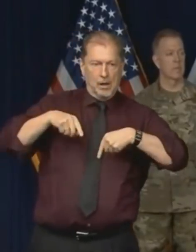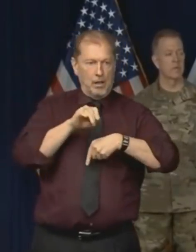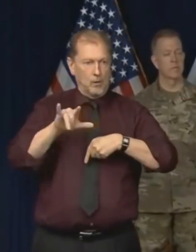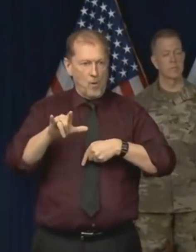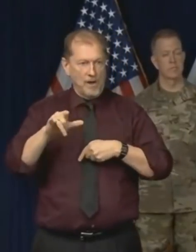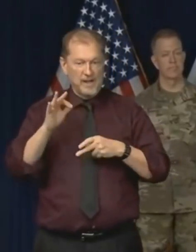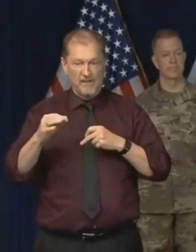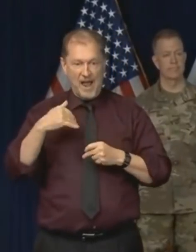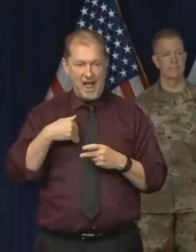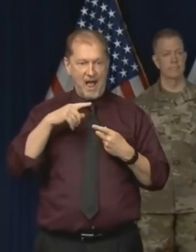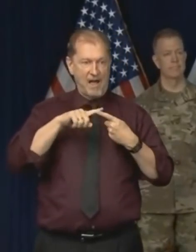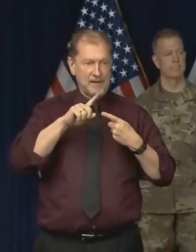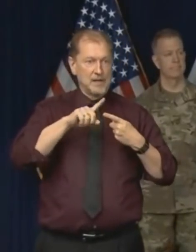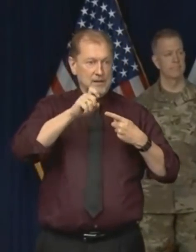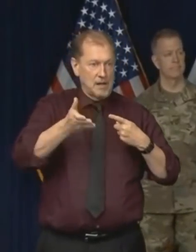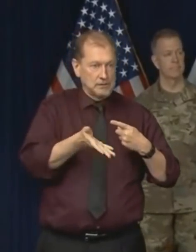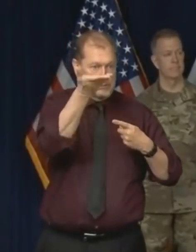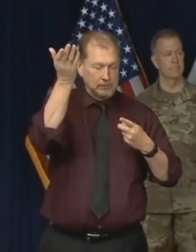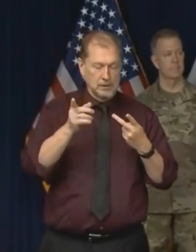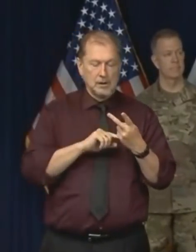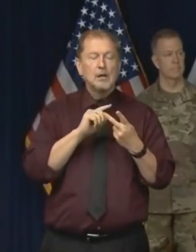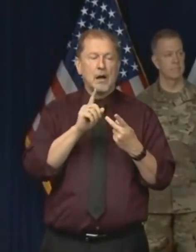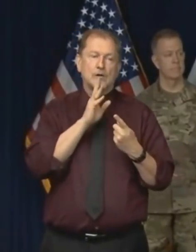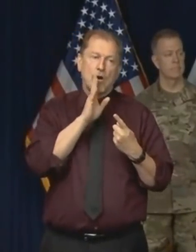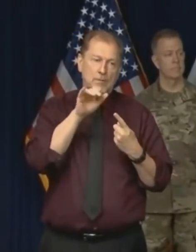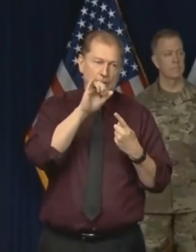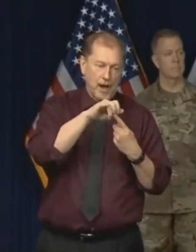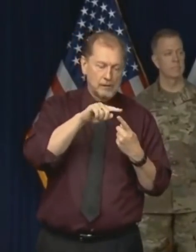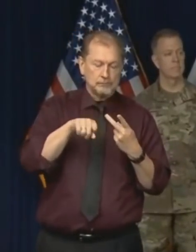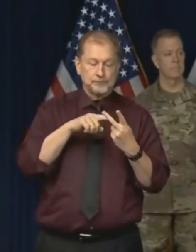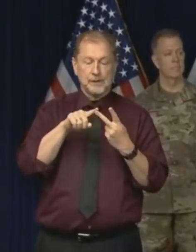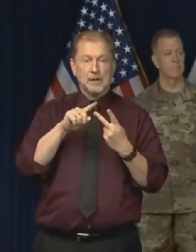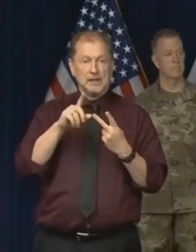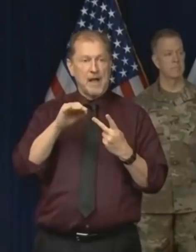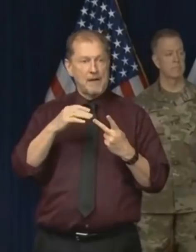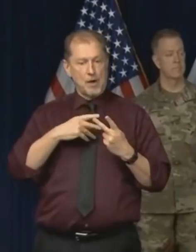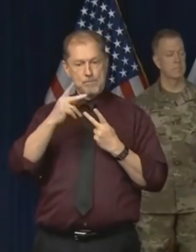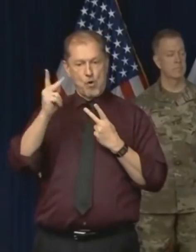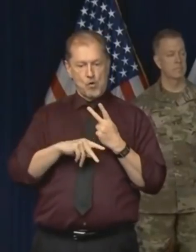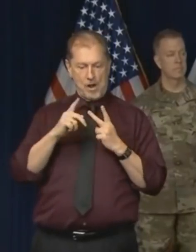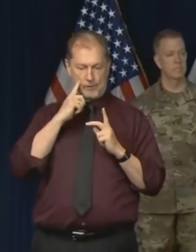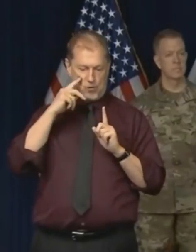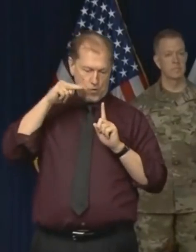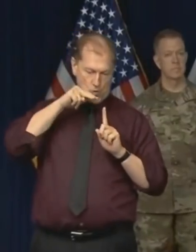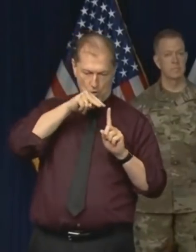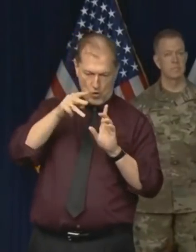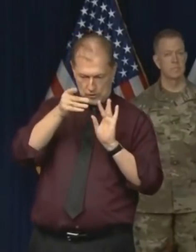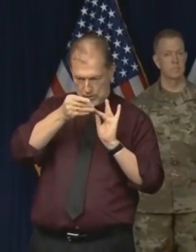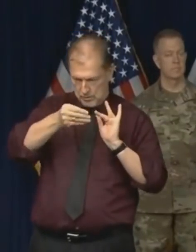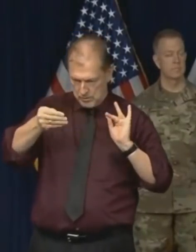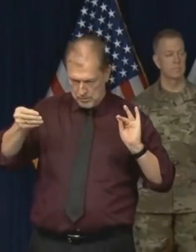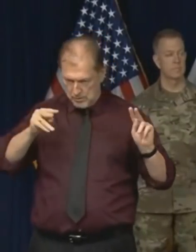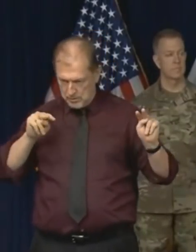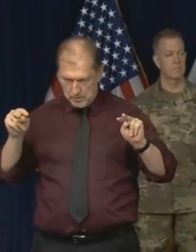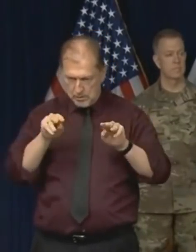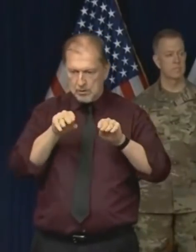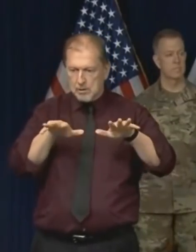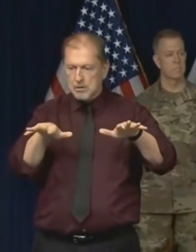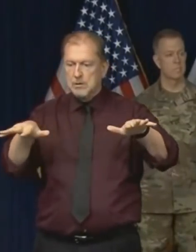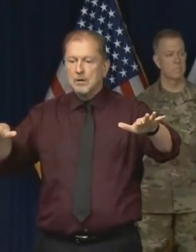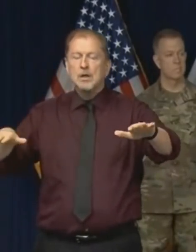have both of those in the works. We've already talked a lot about testing. So you've seen that we're in the works buying machines and the